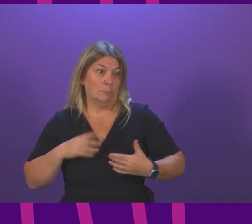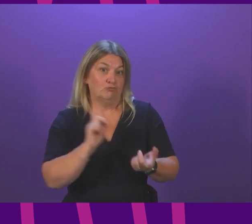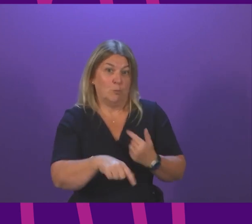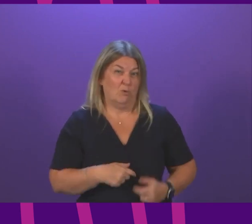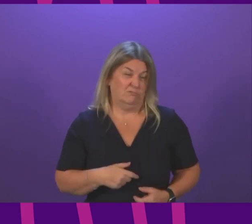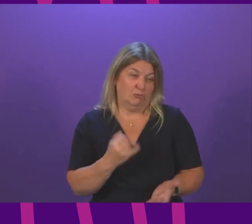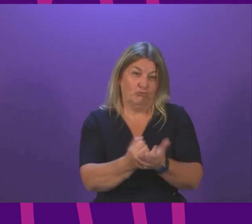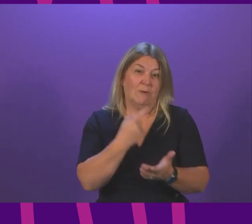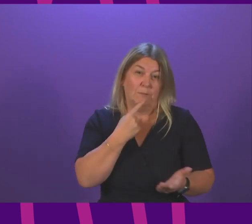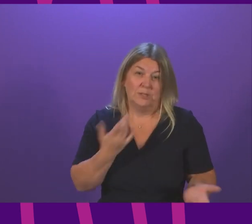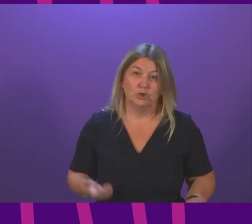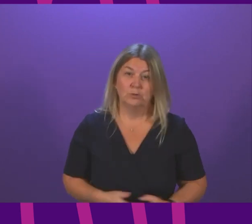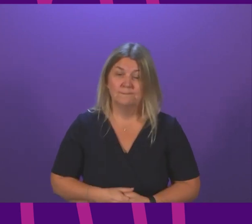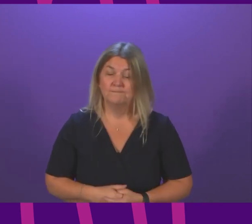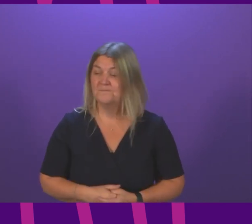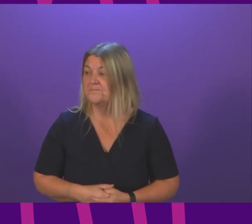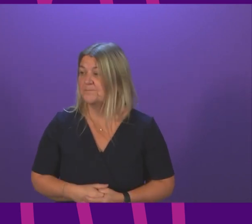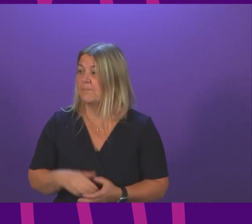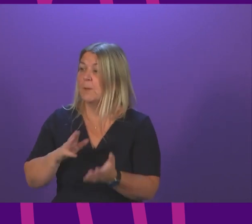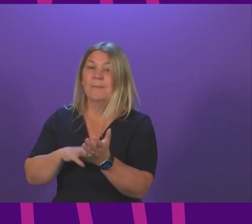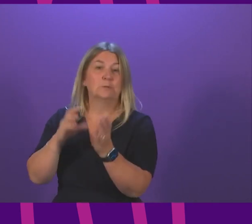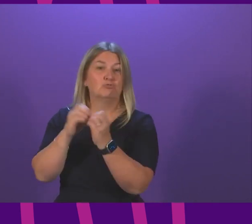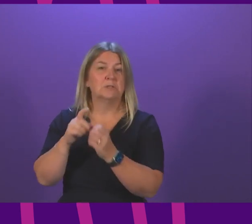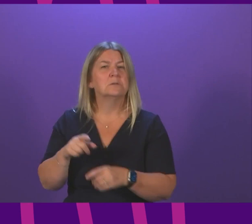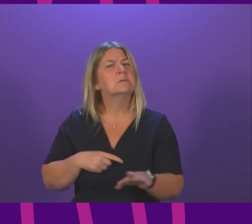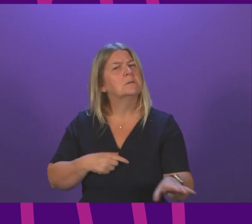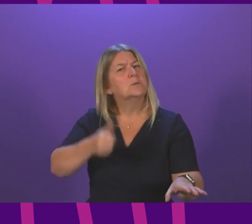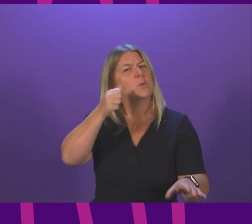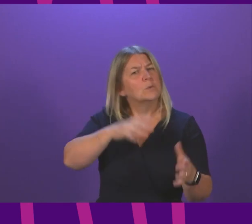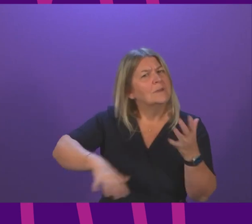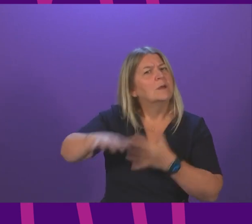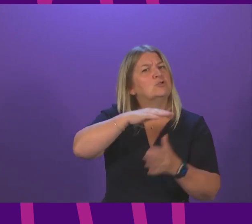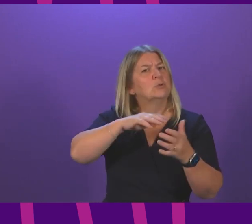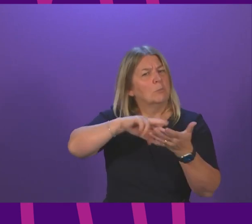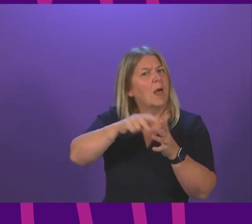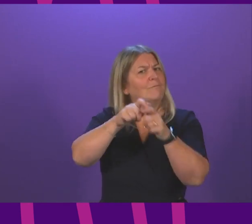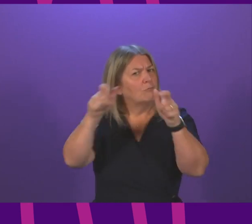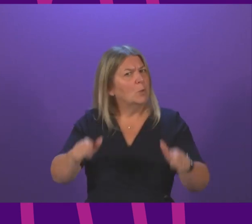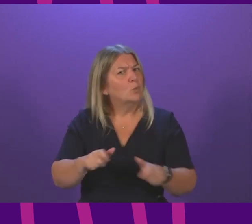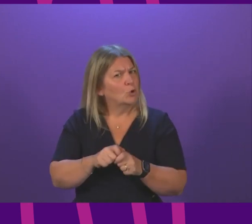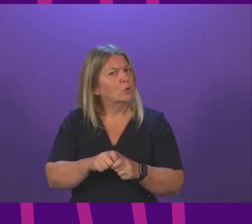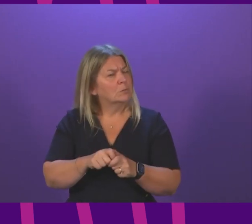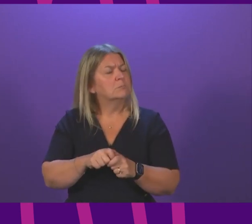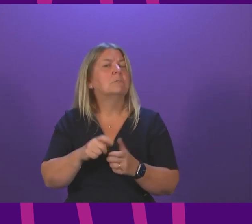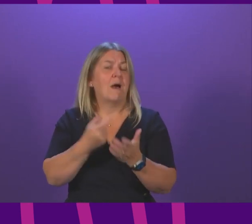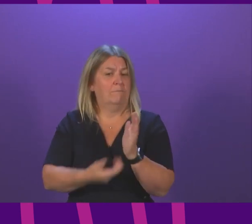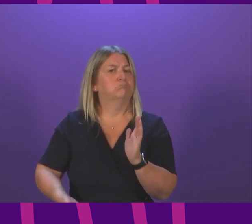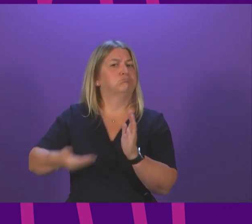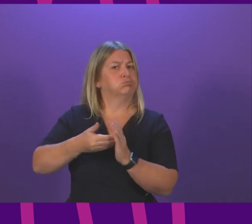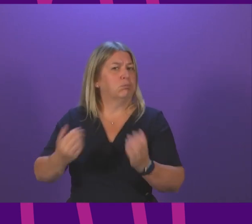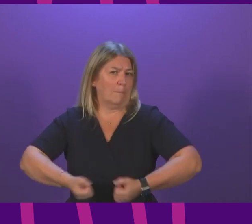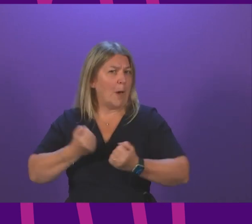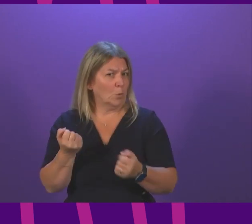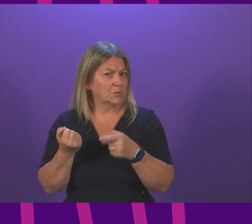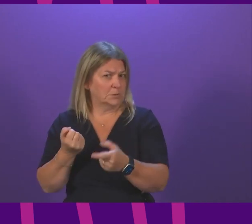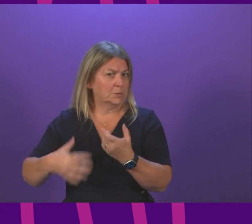to that claim presiding officer miles briggs we know the national planning framework 4 will give ministers additional powers over local planning